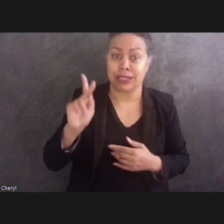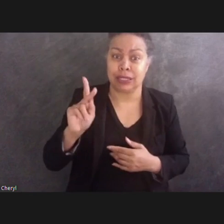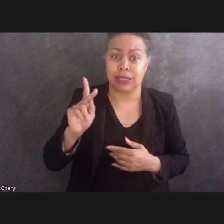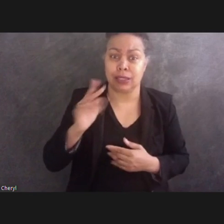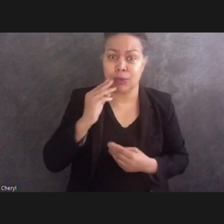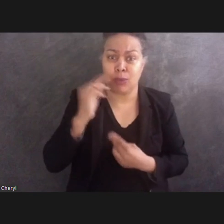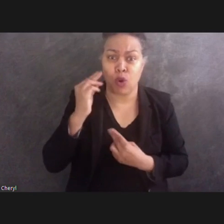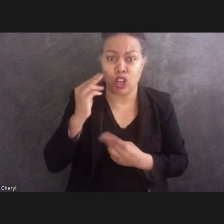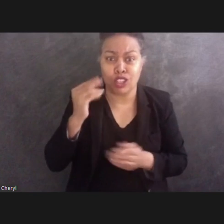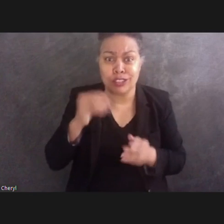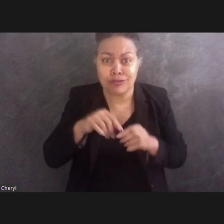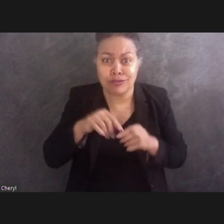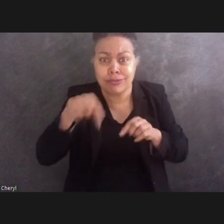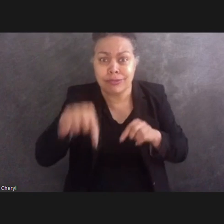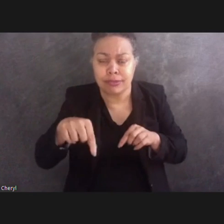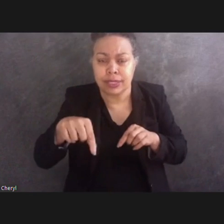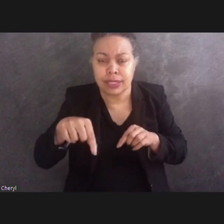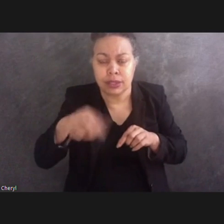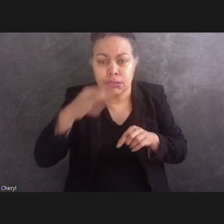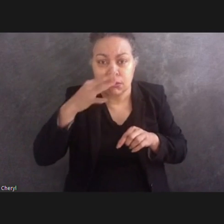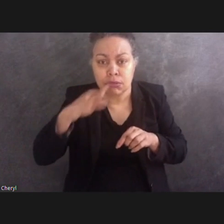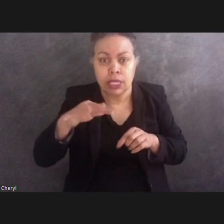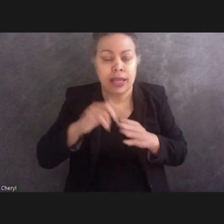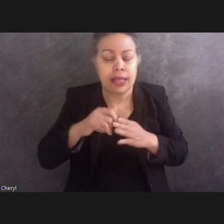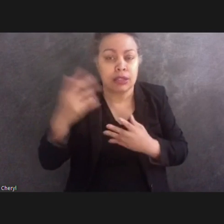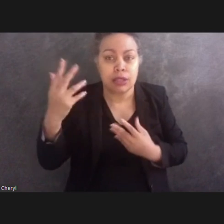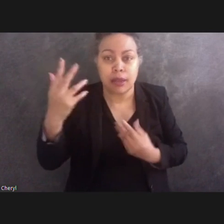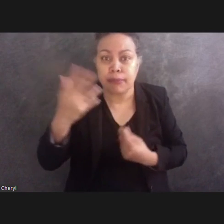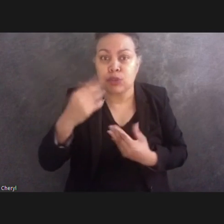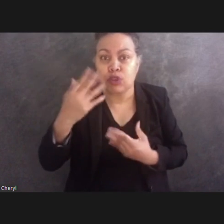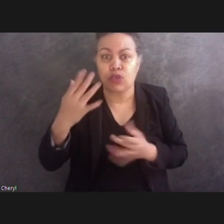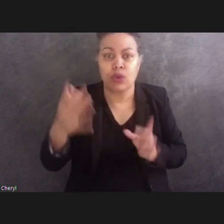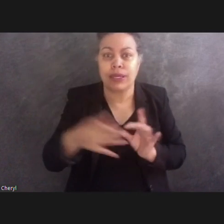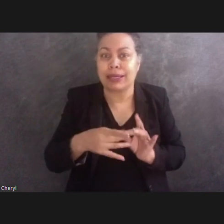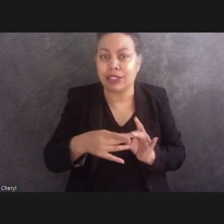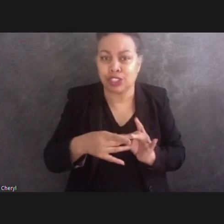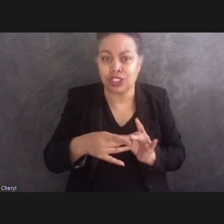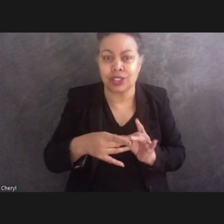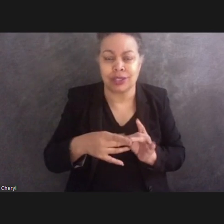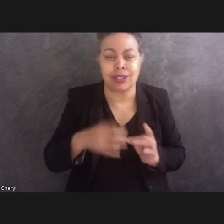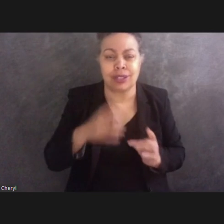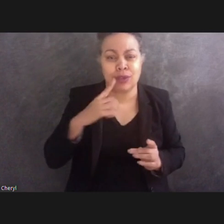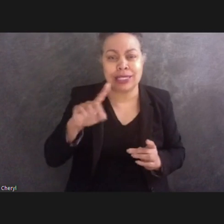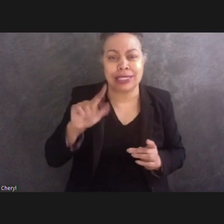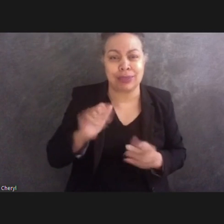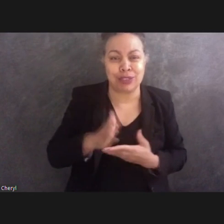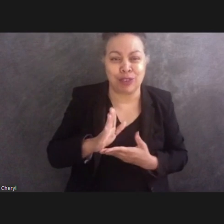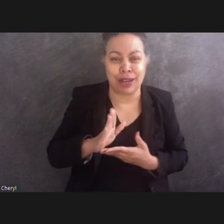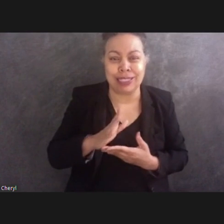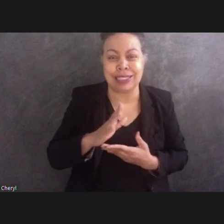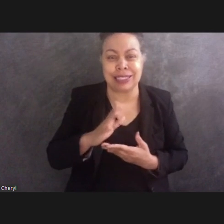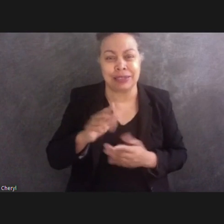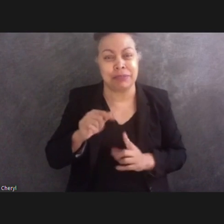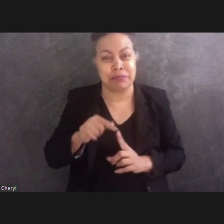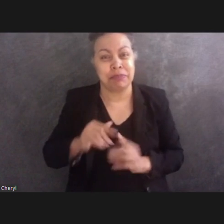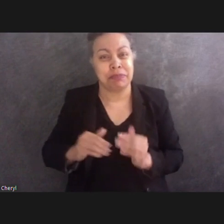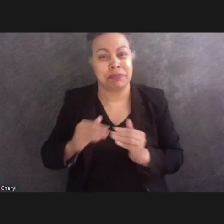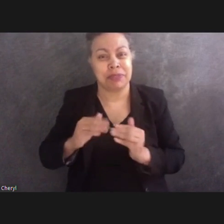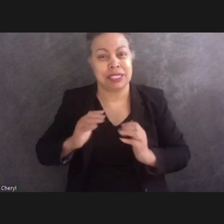Memorial. It makes for a beautiful connection in disability rights being civil rights. So we need to make sure that there